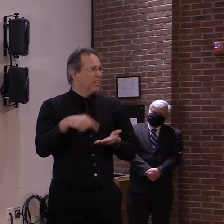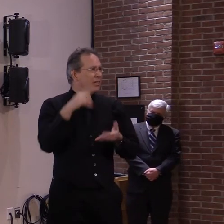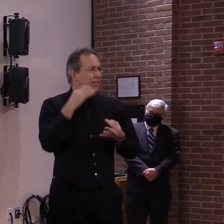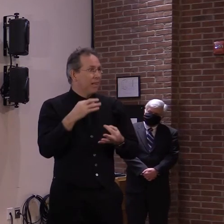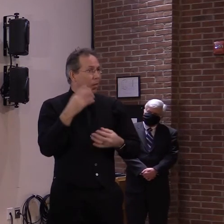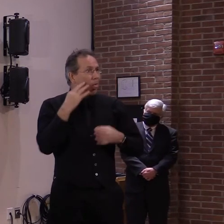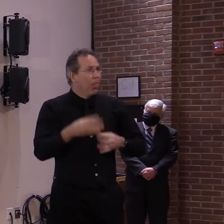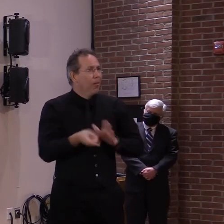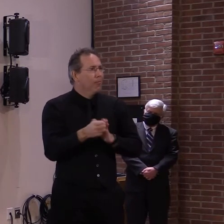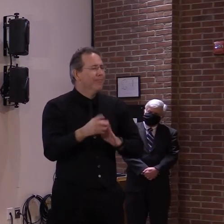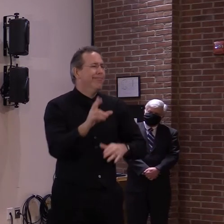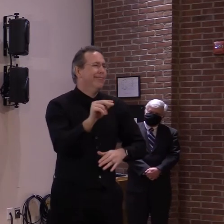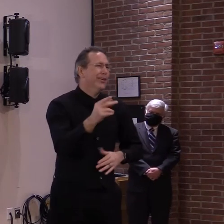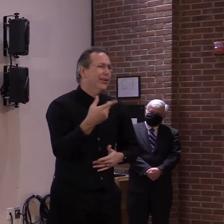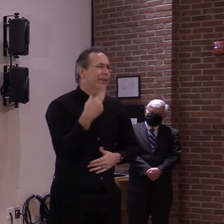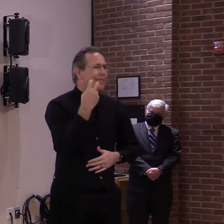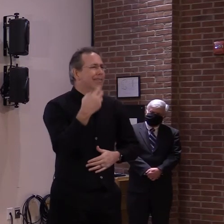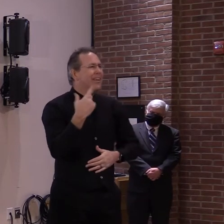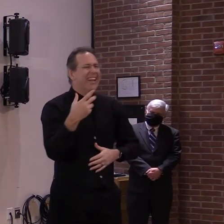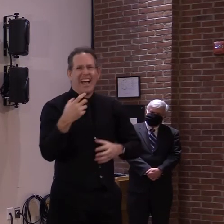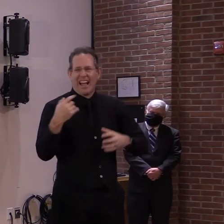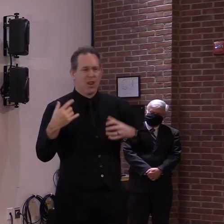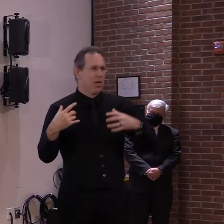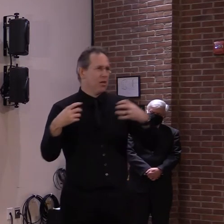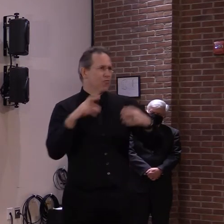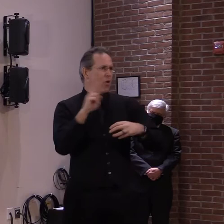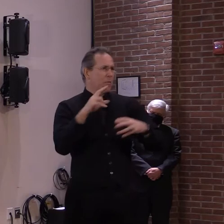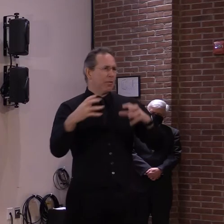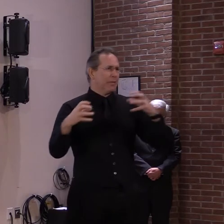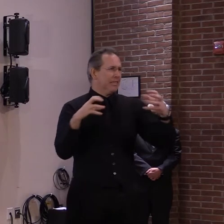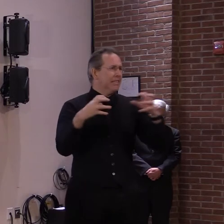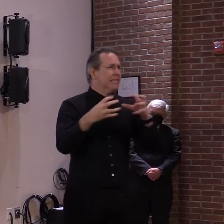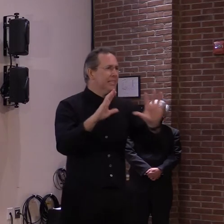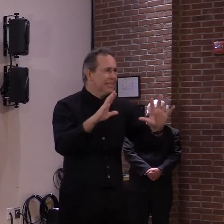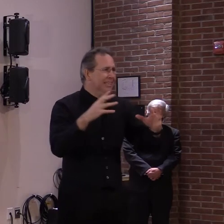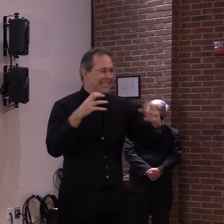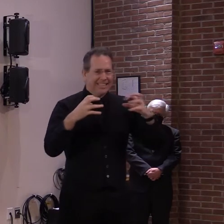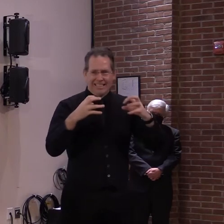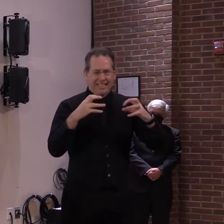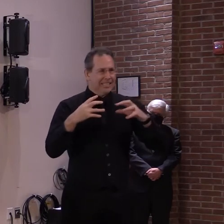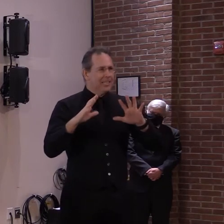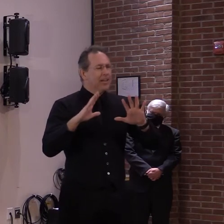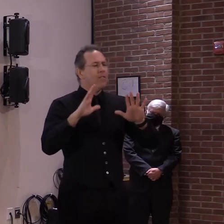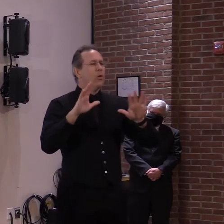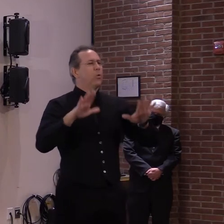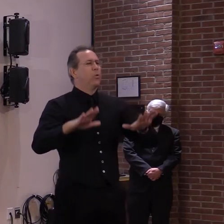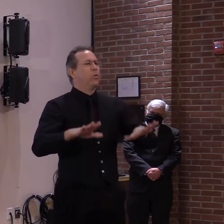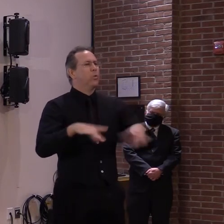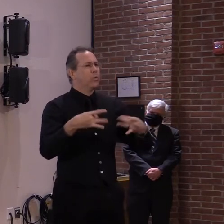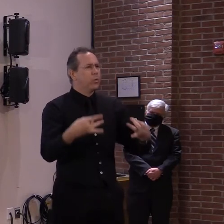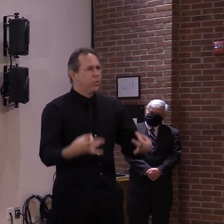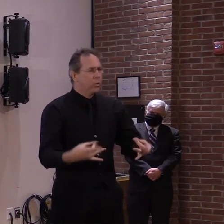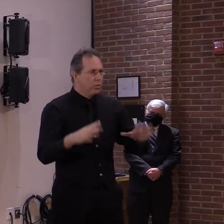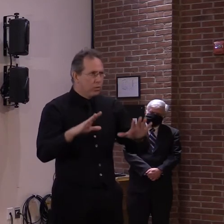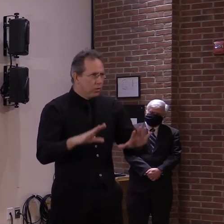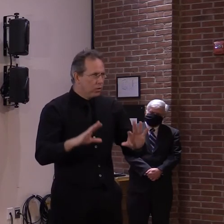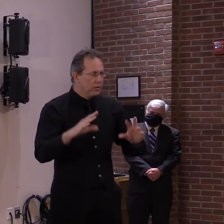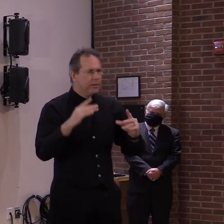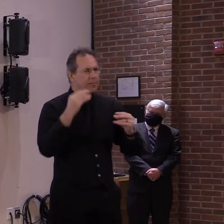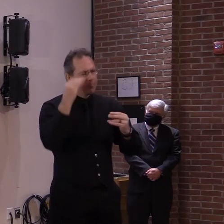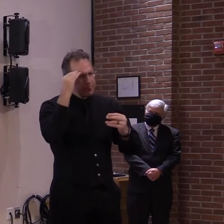for us all to reflect and for those who are in control of the parties at this point in time to reflect as well.